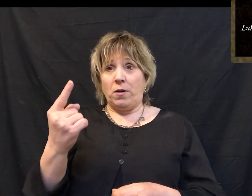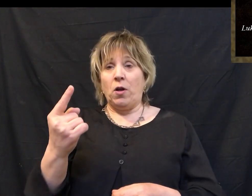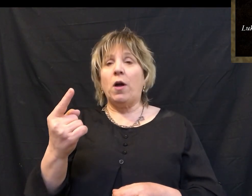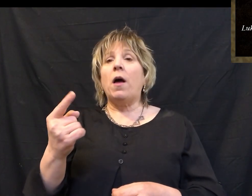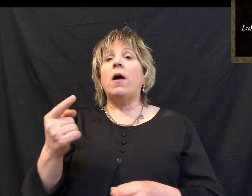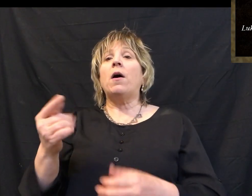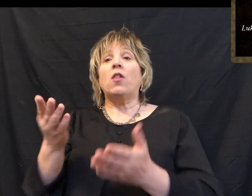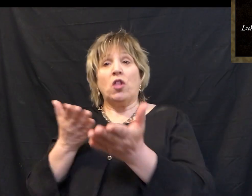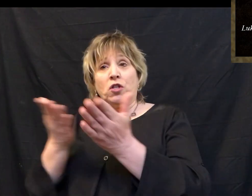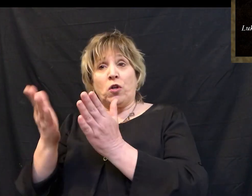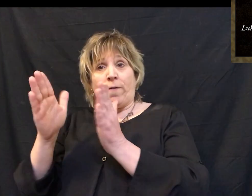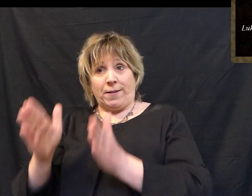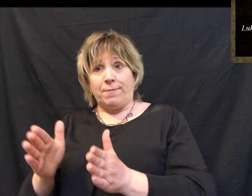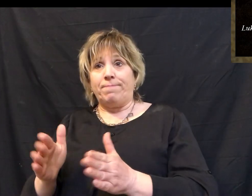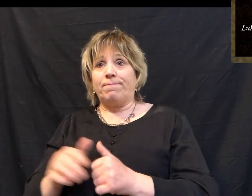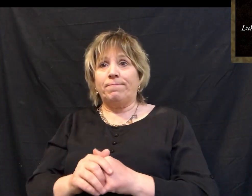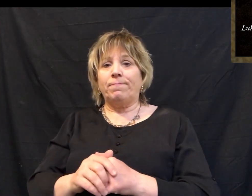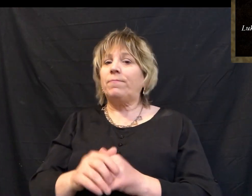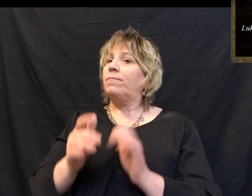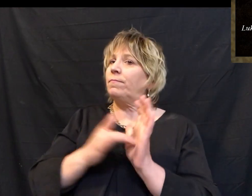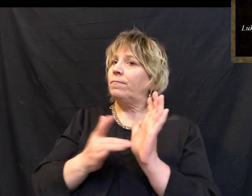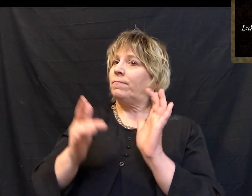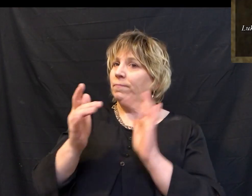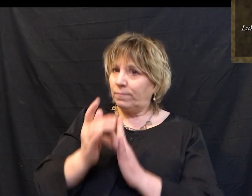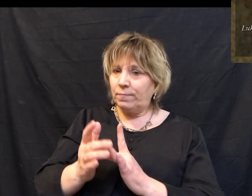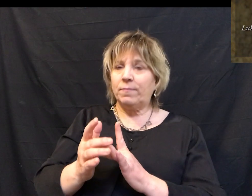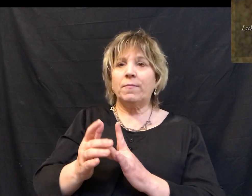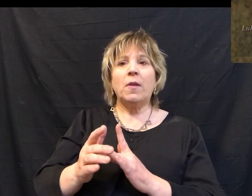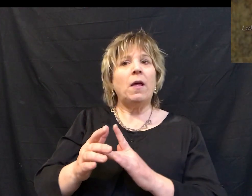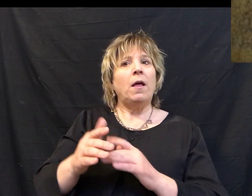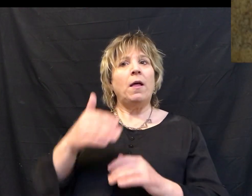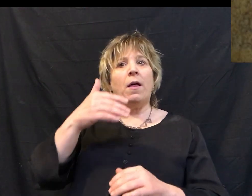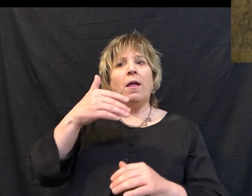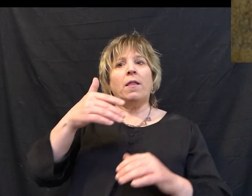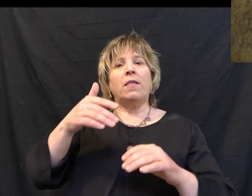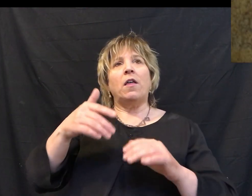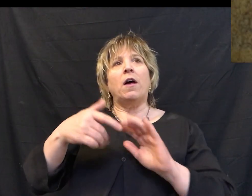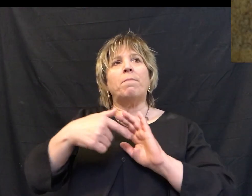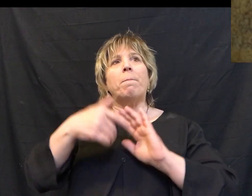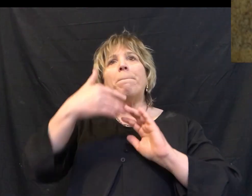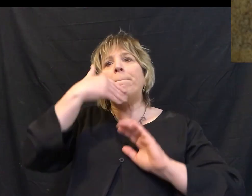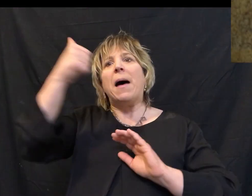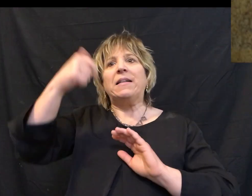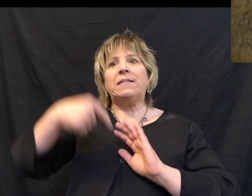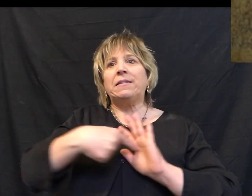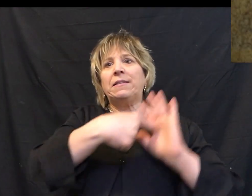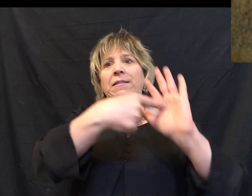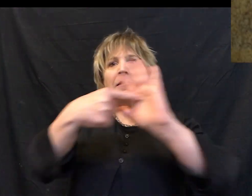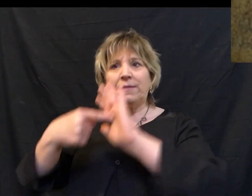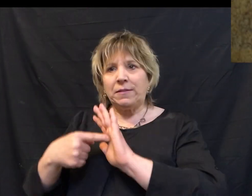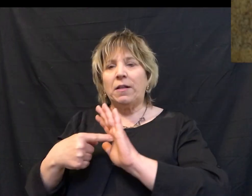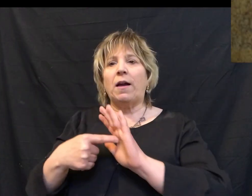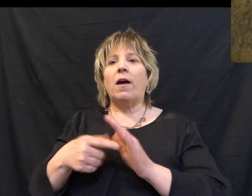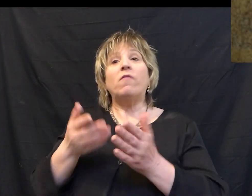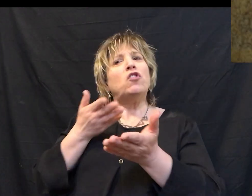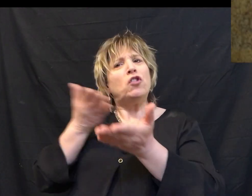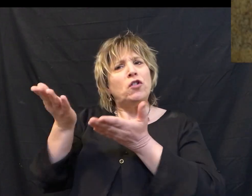who serves. Jesus gave the greatest demonstration of